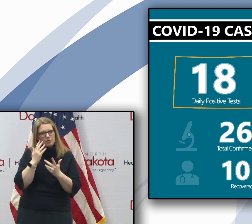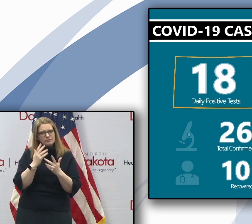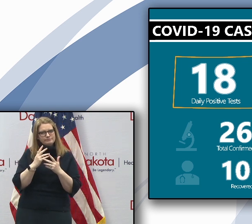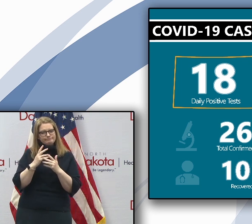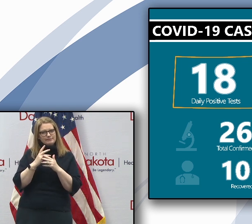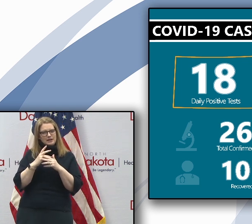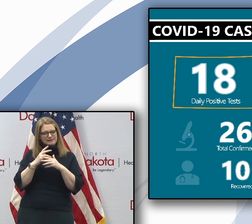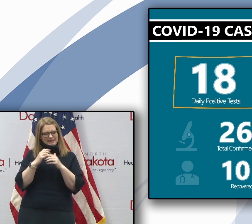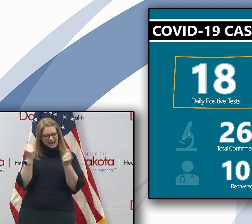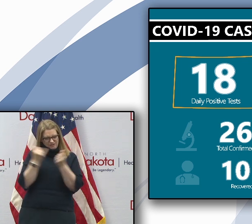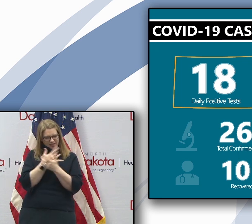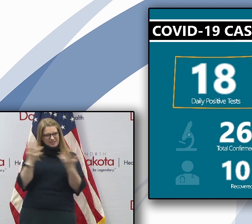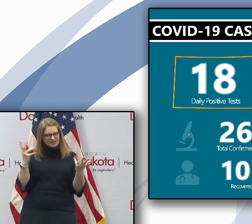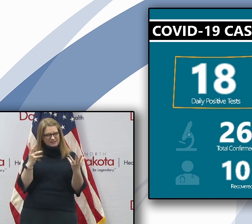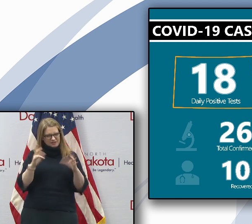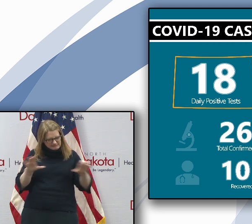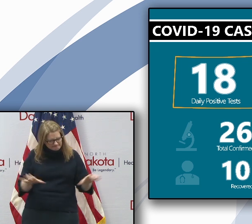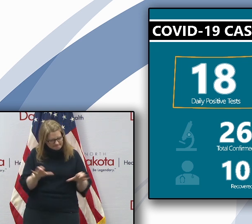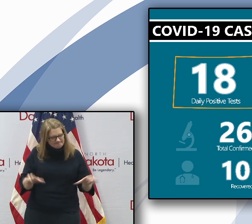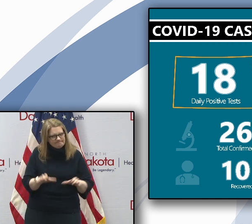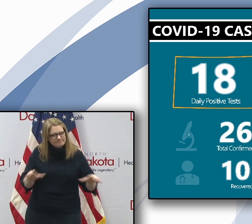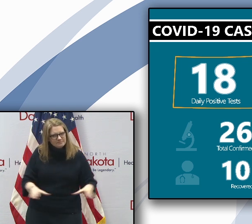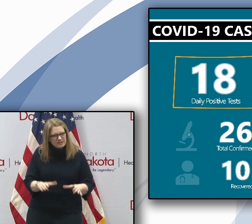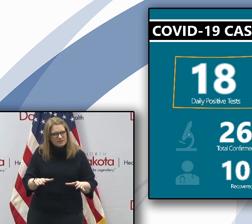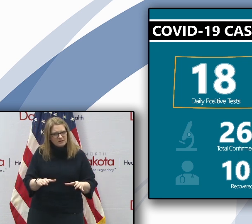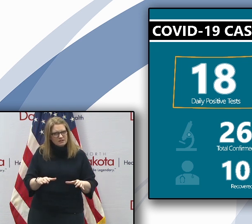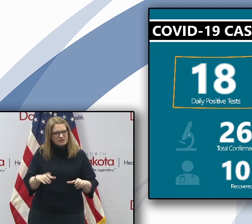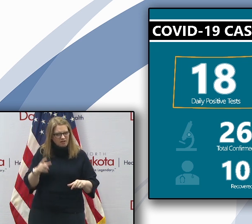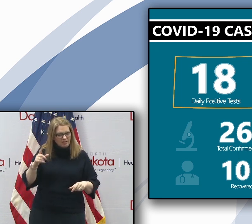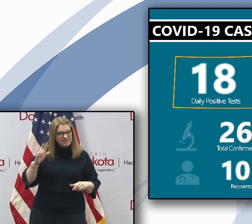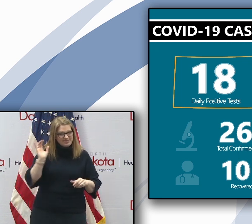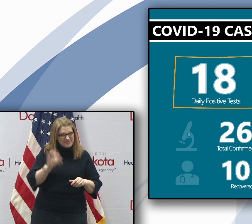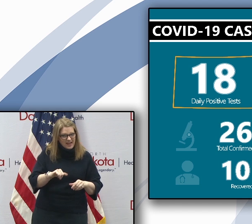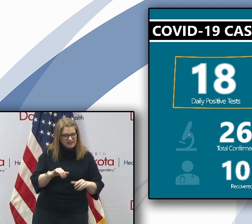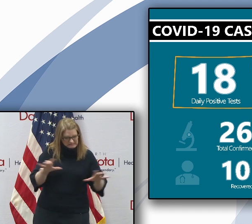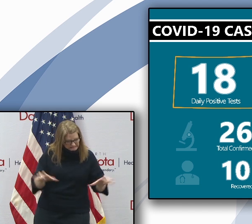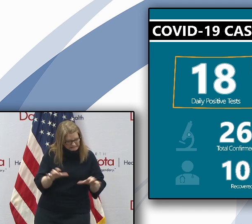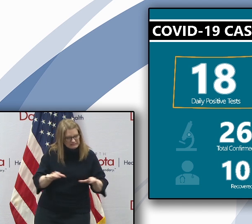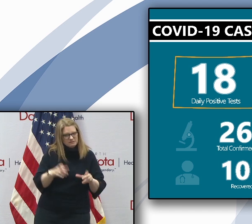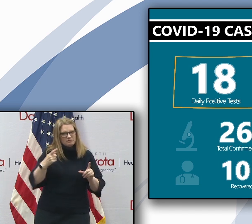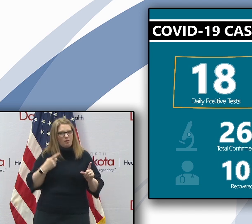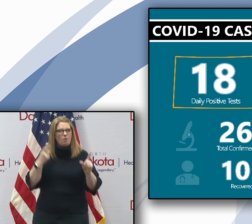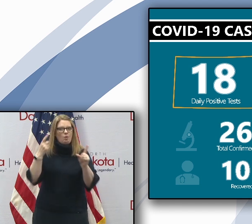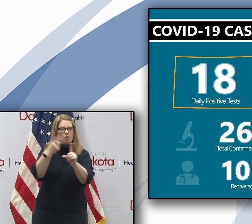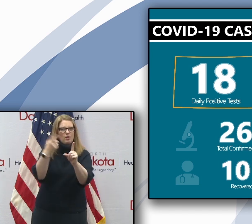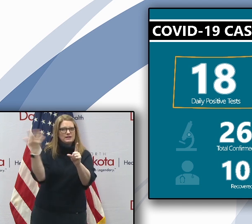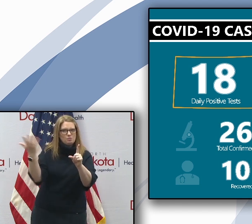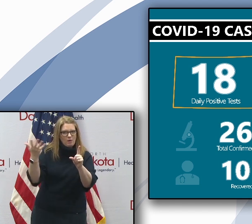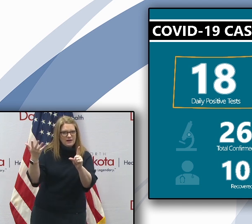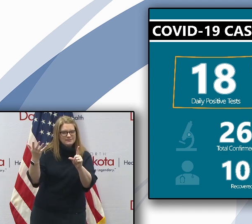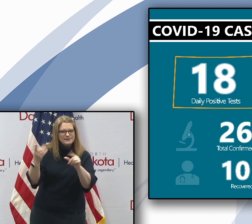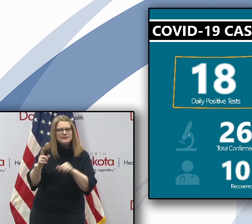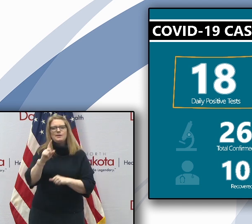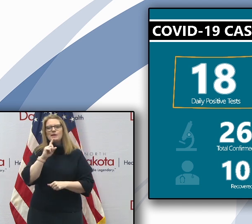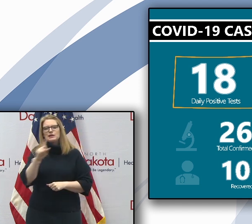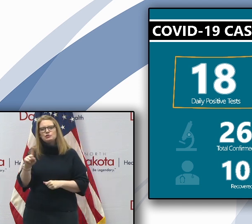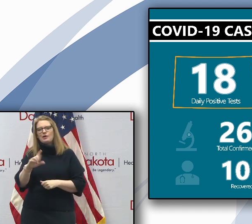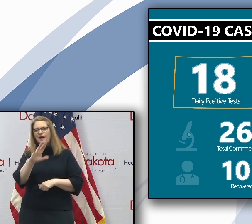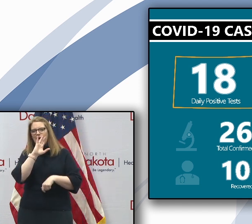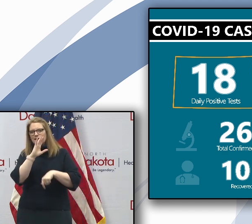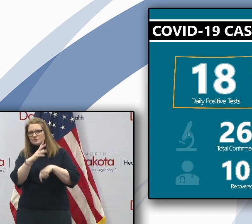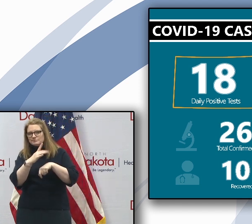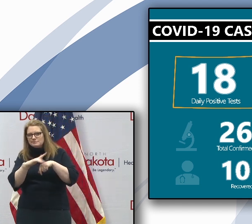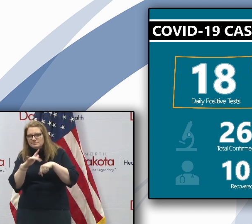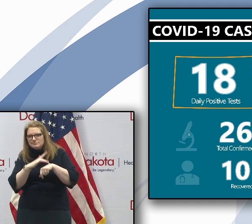business. All of that is done with the goal of preserving to make sure that you have enough hospital capacity to